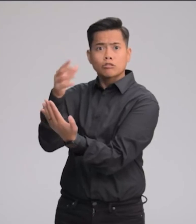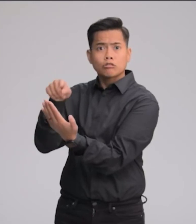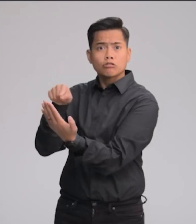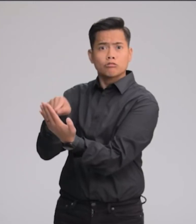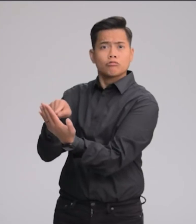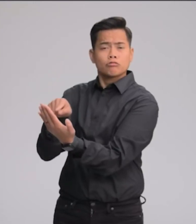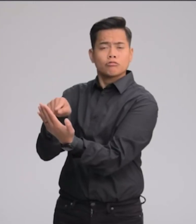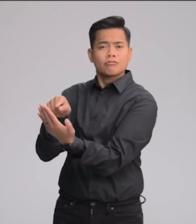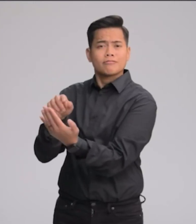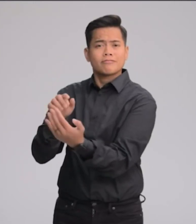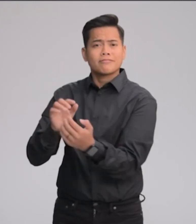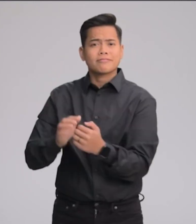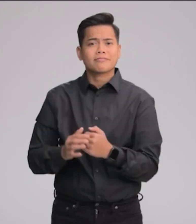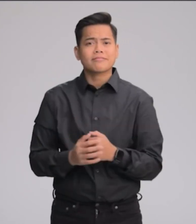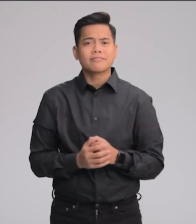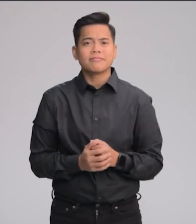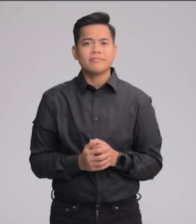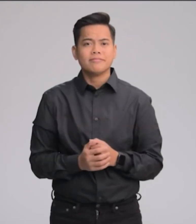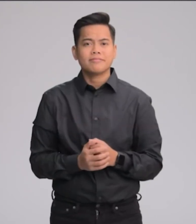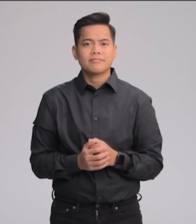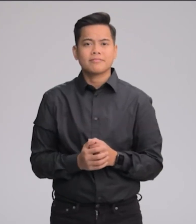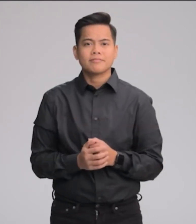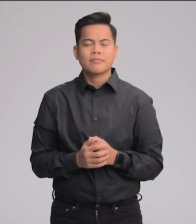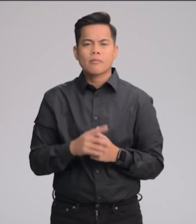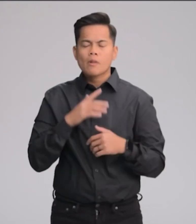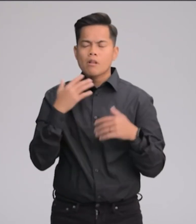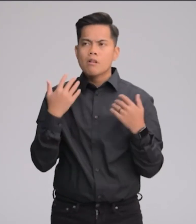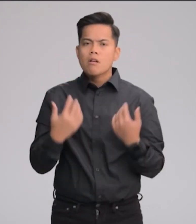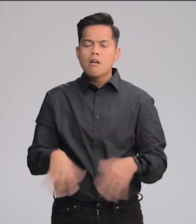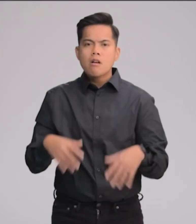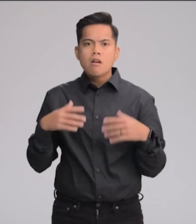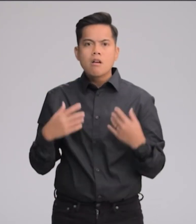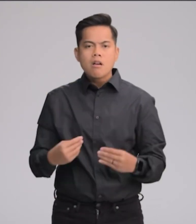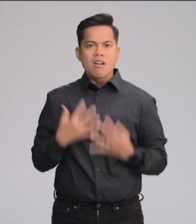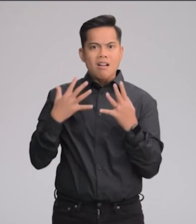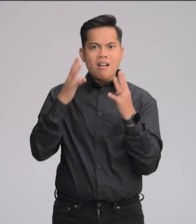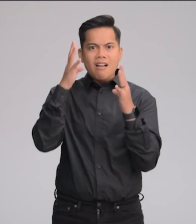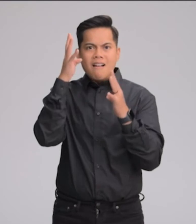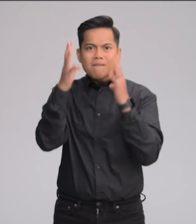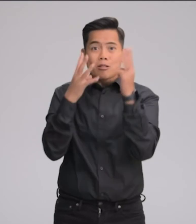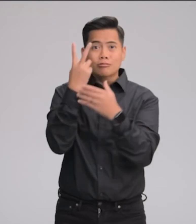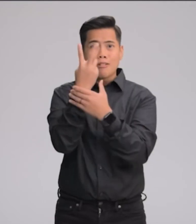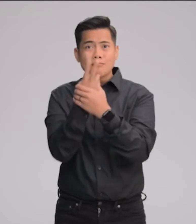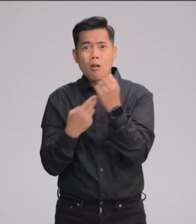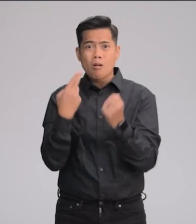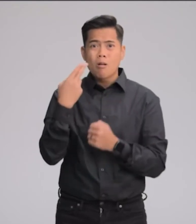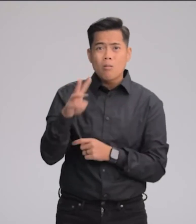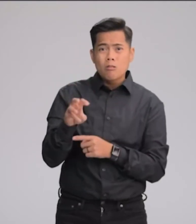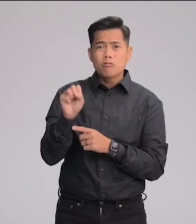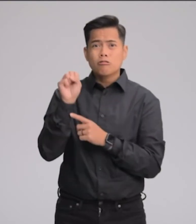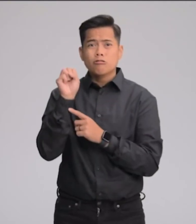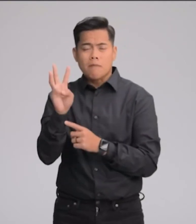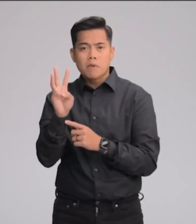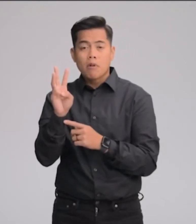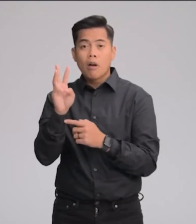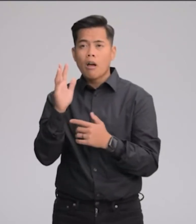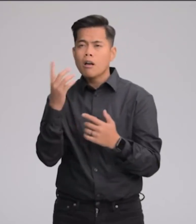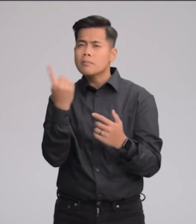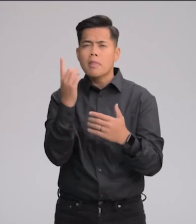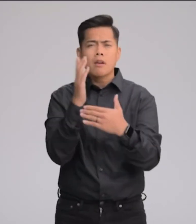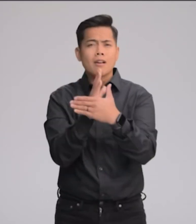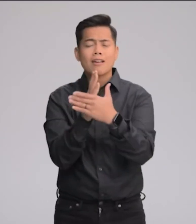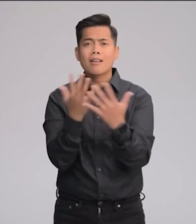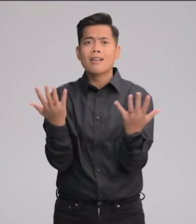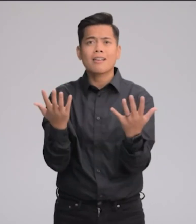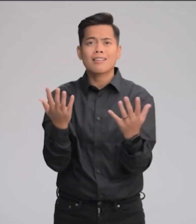available at just a glance, and introducing a remarkable innovation that is both hardware and software, and something in between.